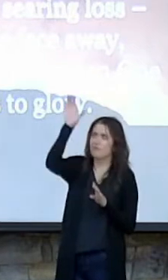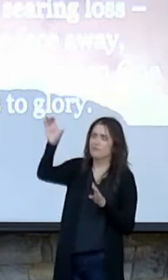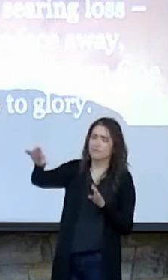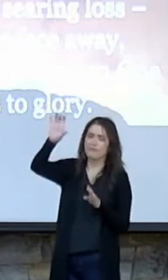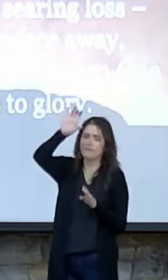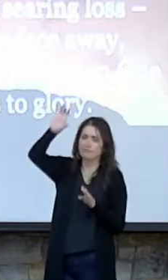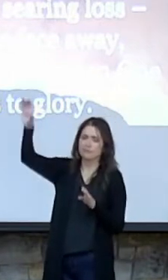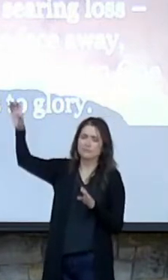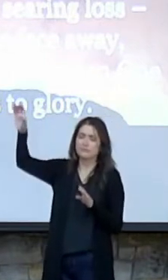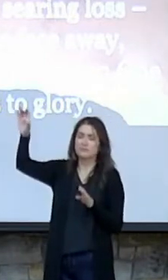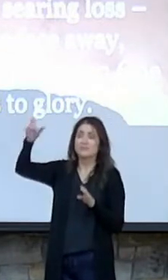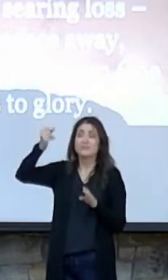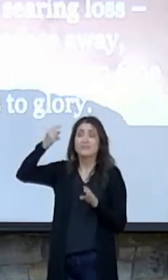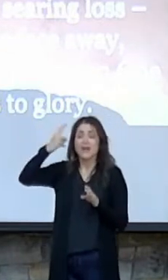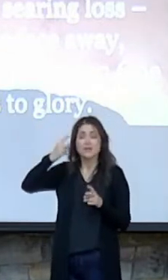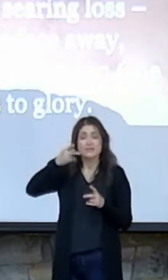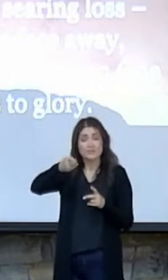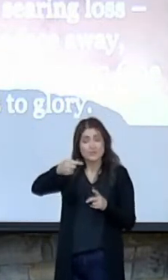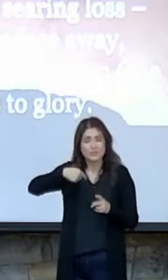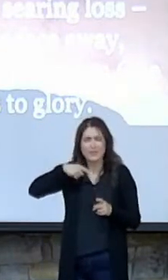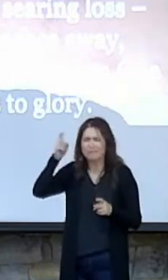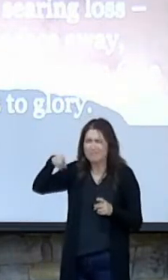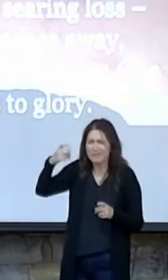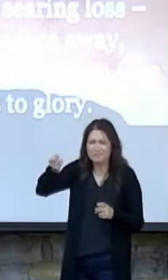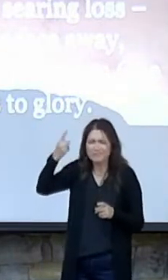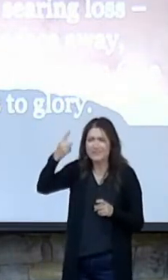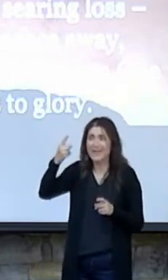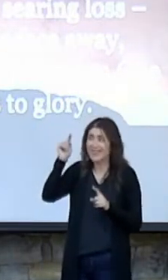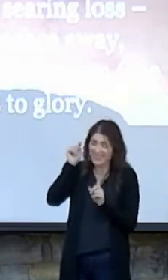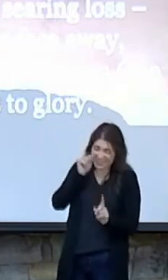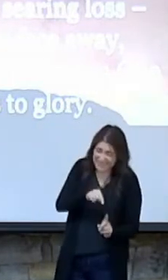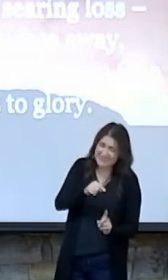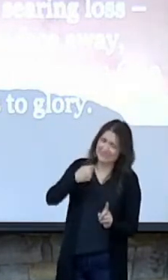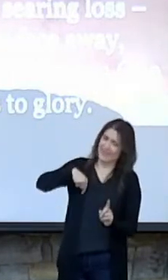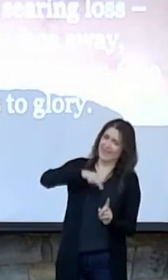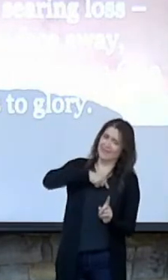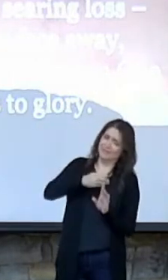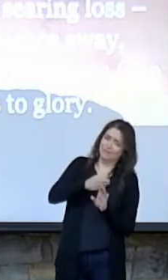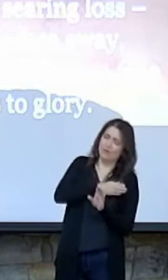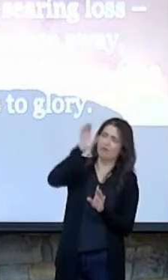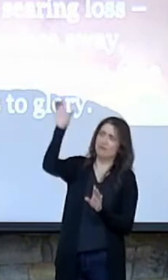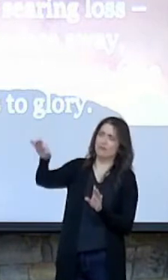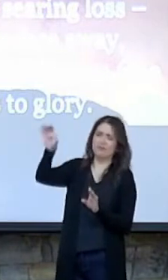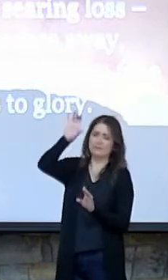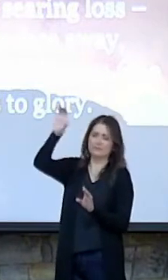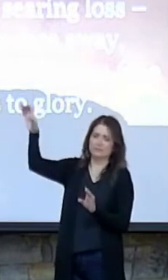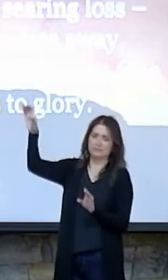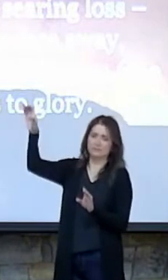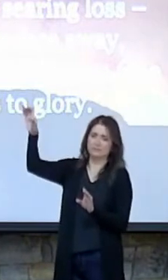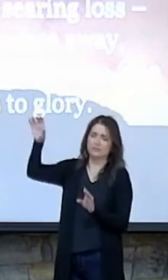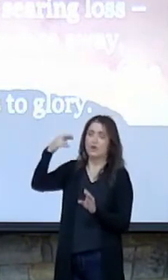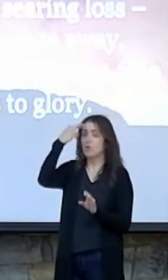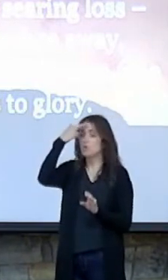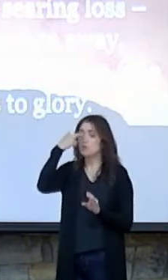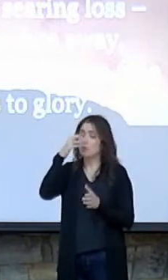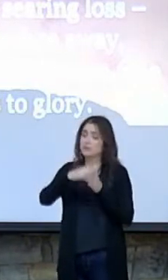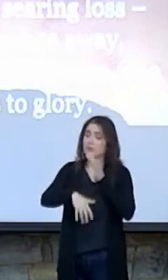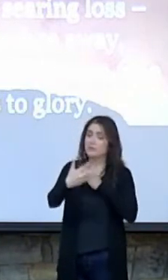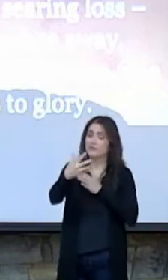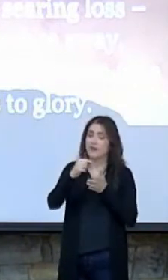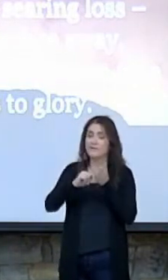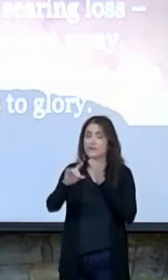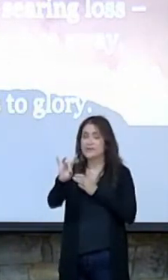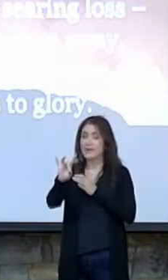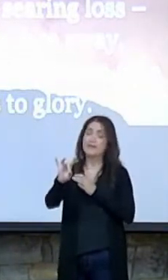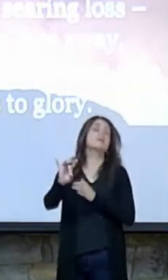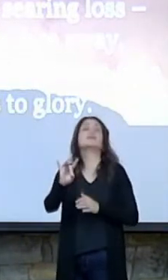And see, you and I have to understand that this is us prior to the cross. Romans chapter 5 and verse 8